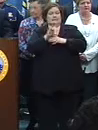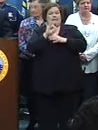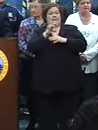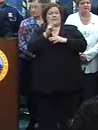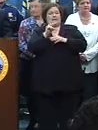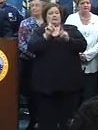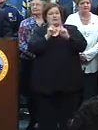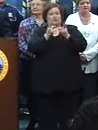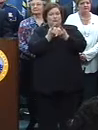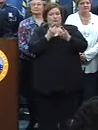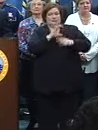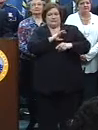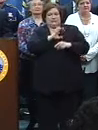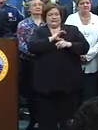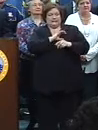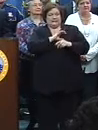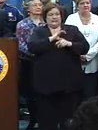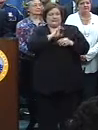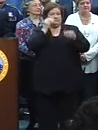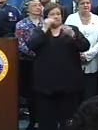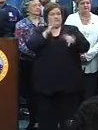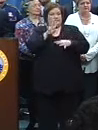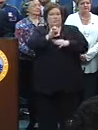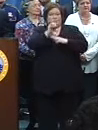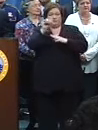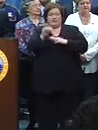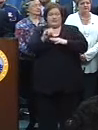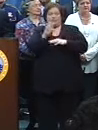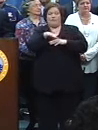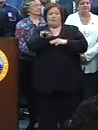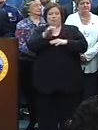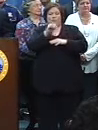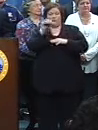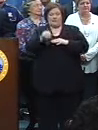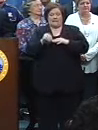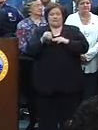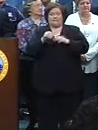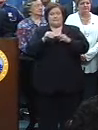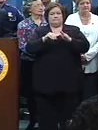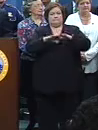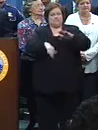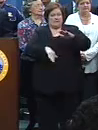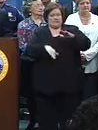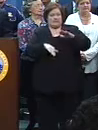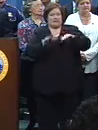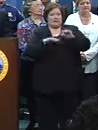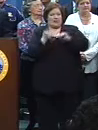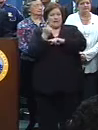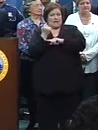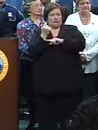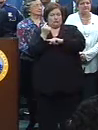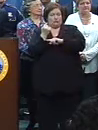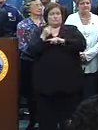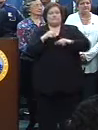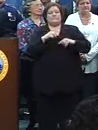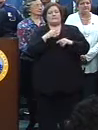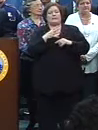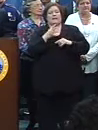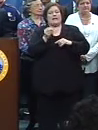which reported 44% reduction in reported crimes against persons,